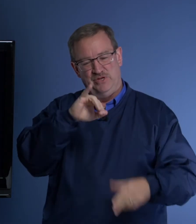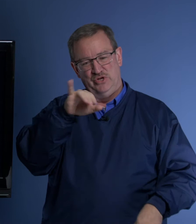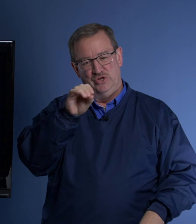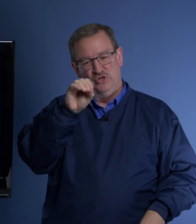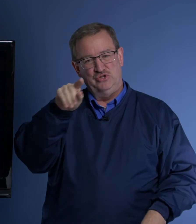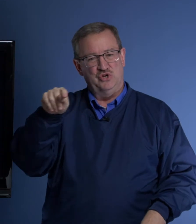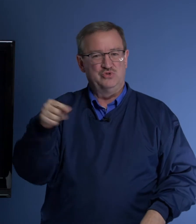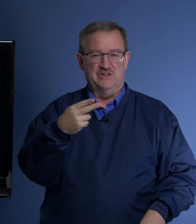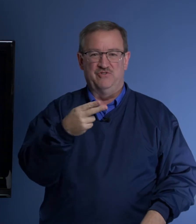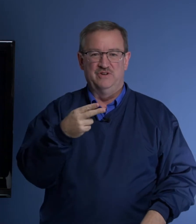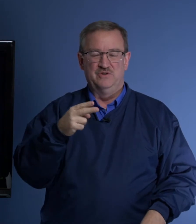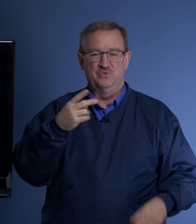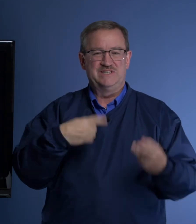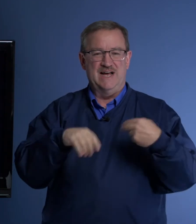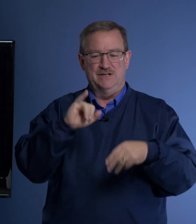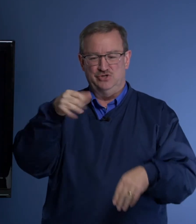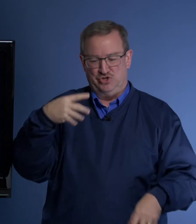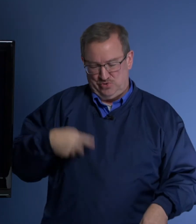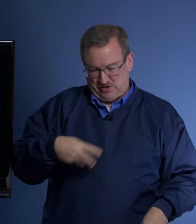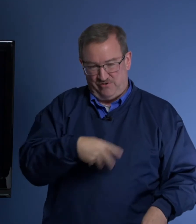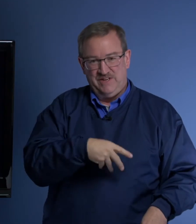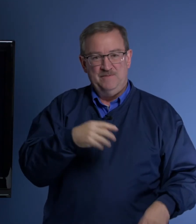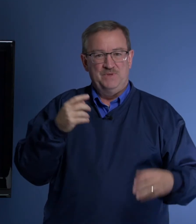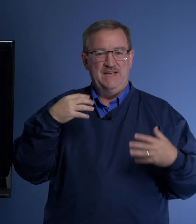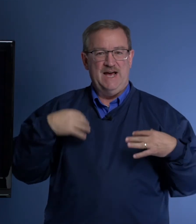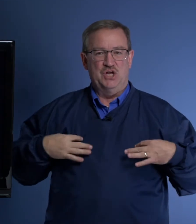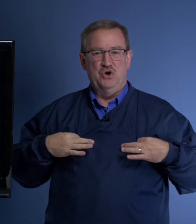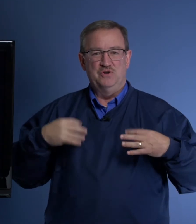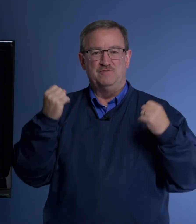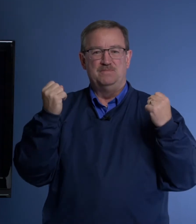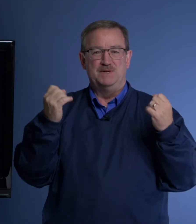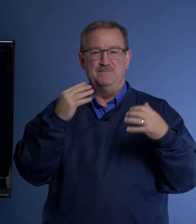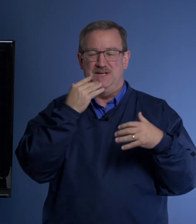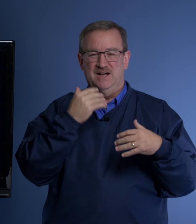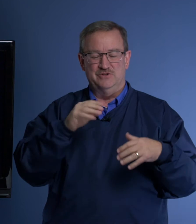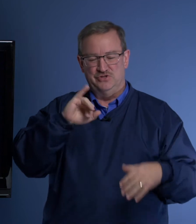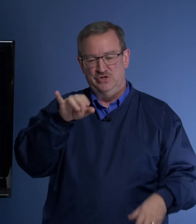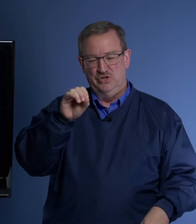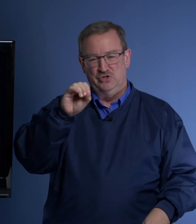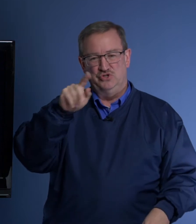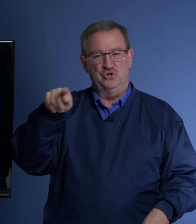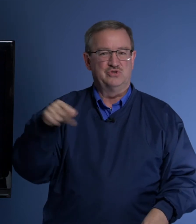Joseph. We signed Joseph. He had a coat of many, many colors. Joseph.